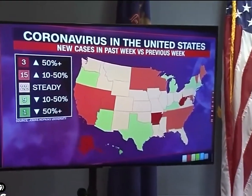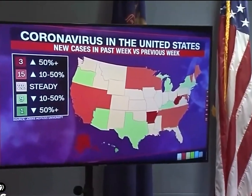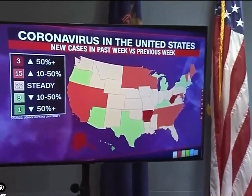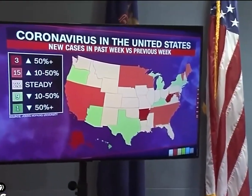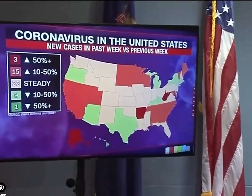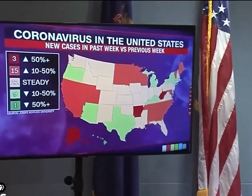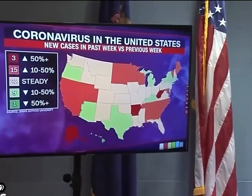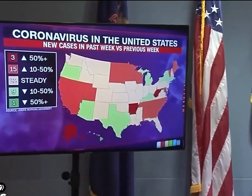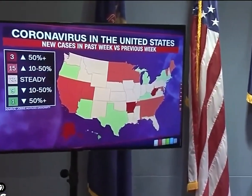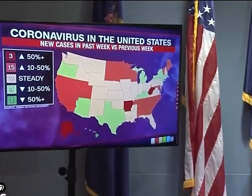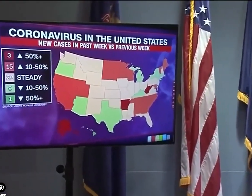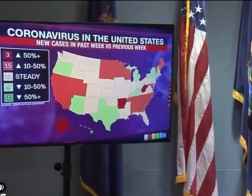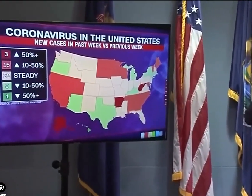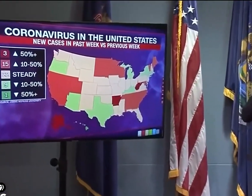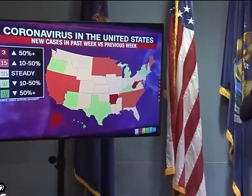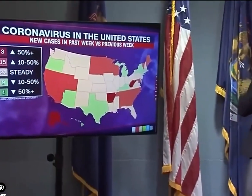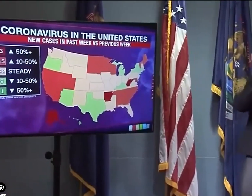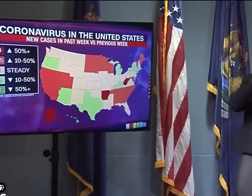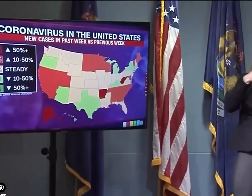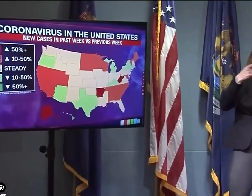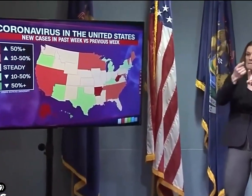We know of some cases in Grand Traverse.